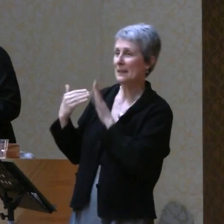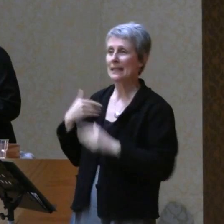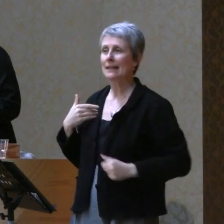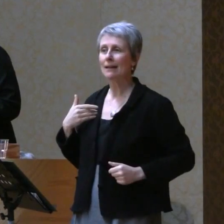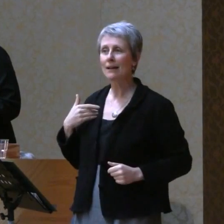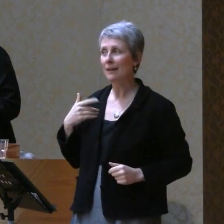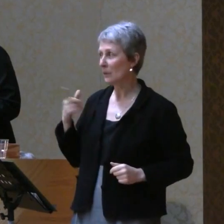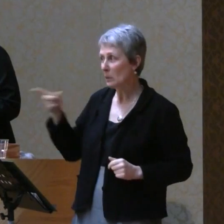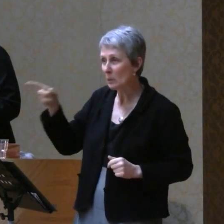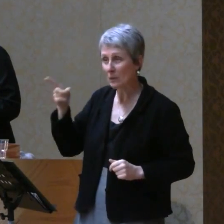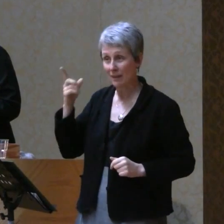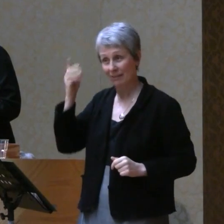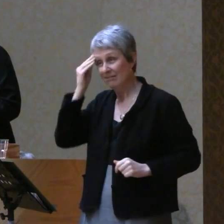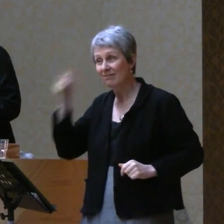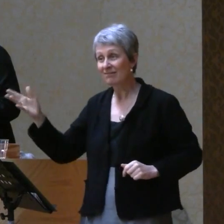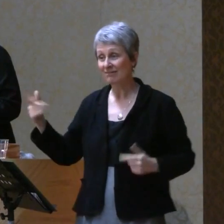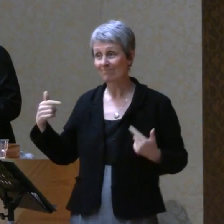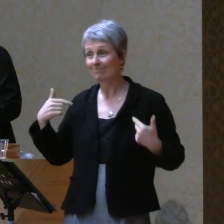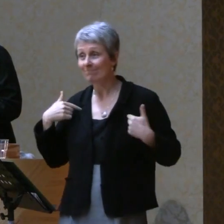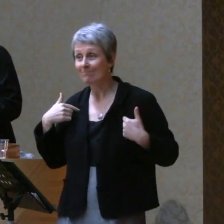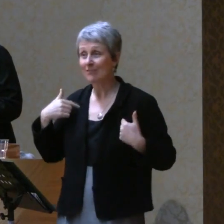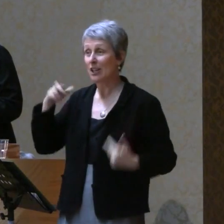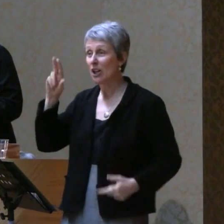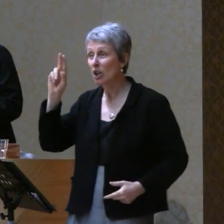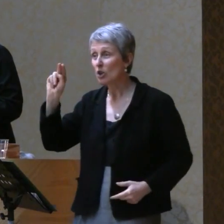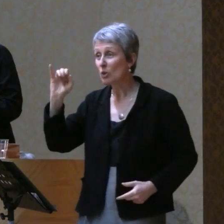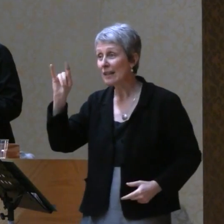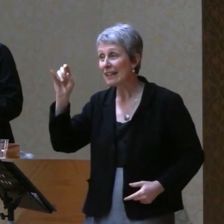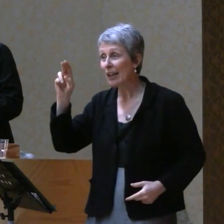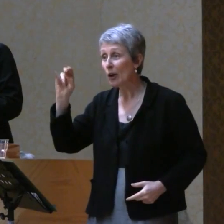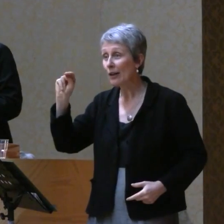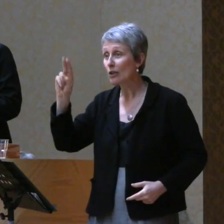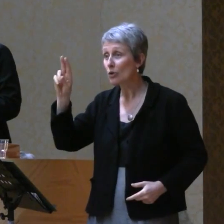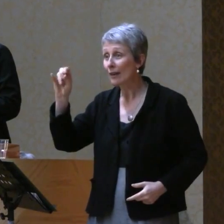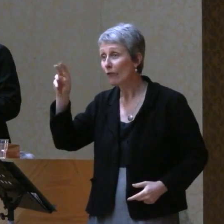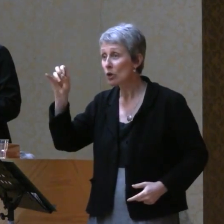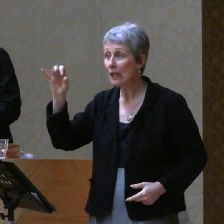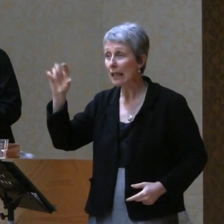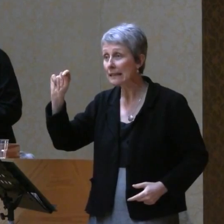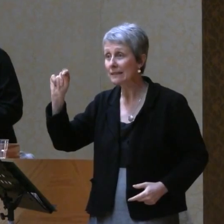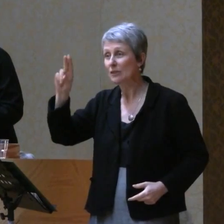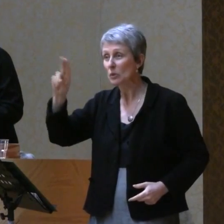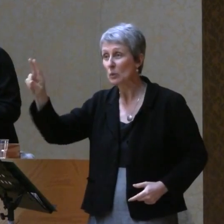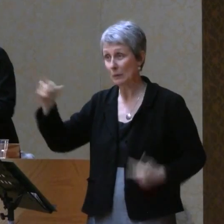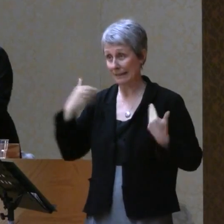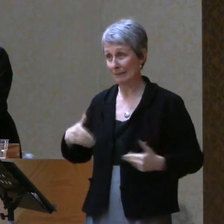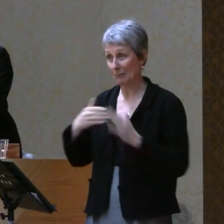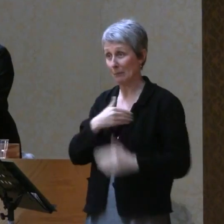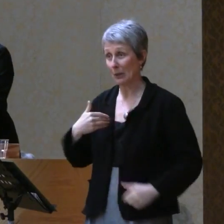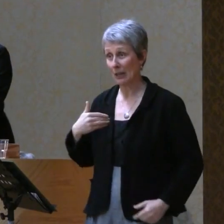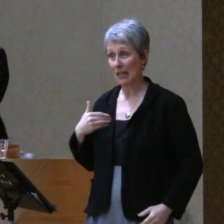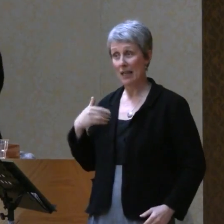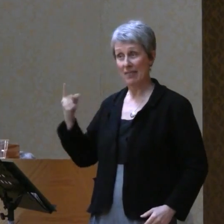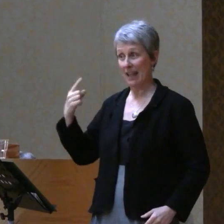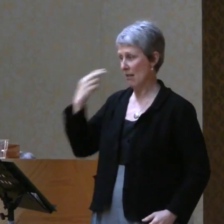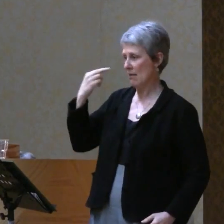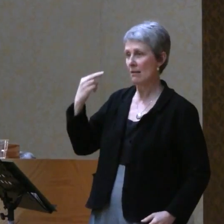What are they going to do when they find out you're a Unitarian Universalist? But that didn't stop me.